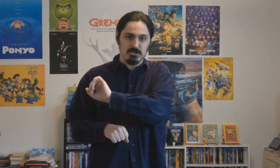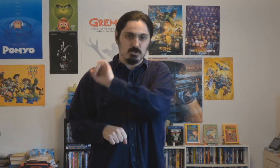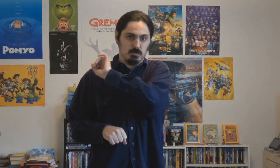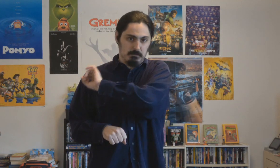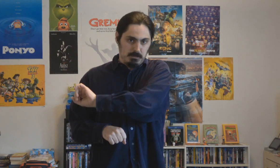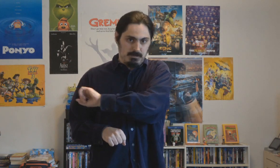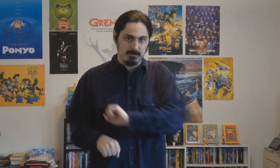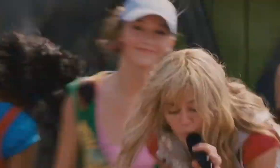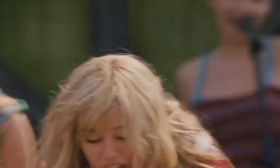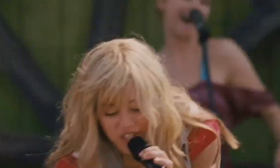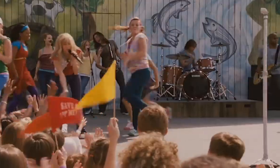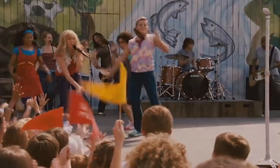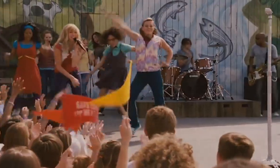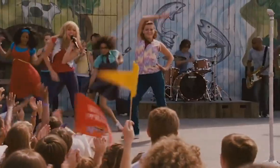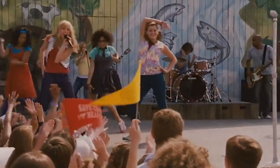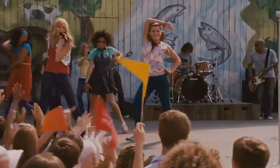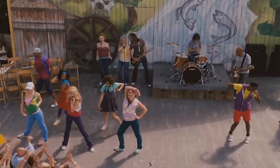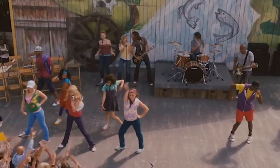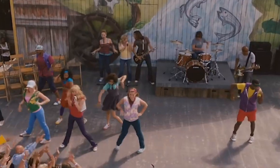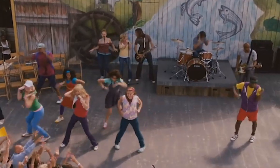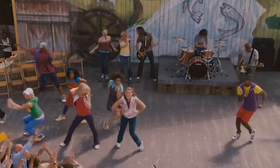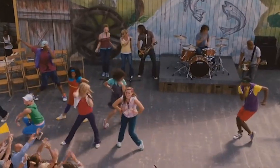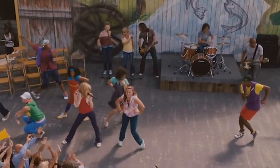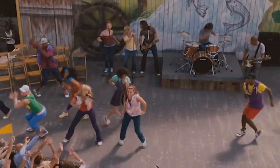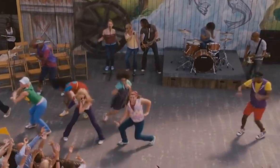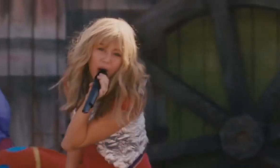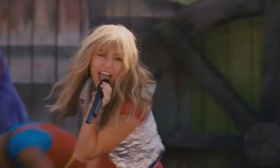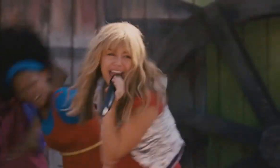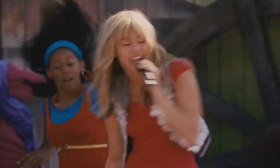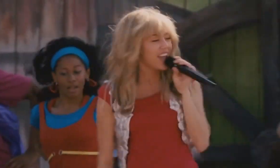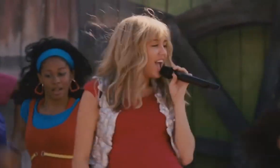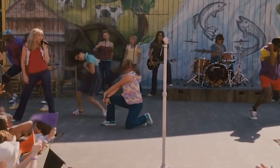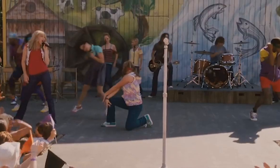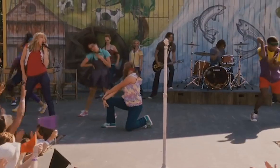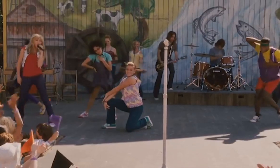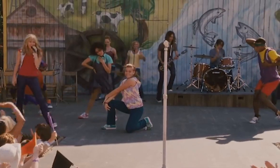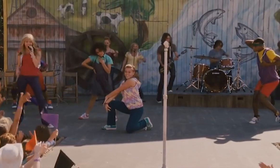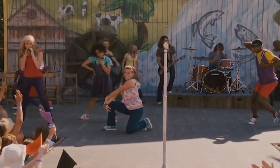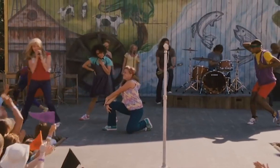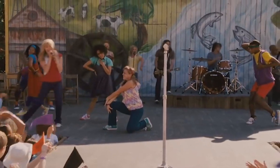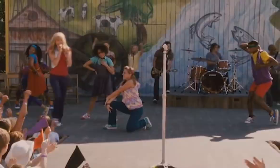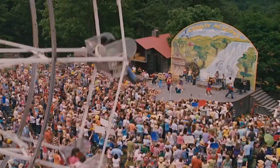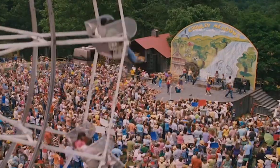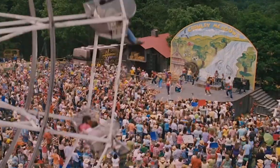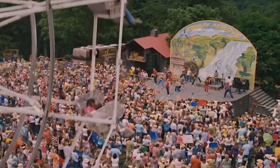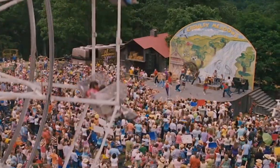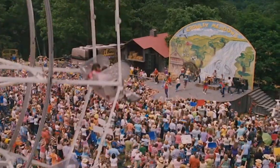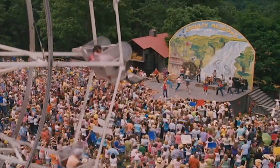issues with the plot. I just mentioned the benefit concert, and this is because of a subplot where the town wants to stop an evil developer from building a shopping mall.